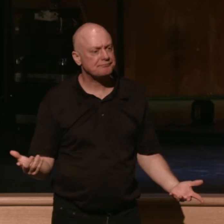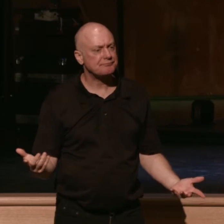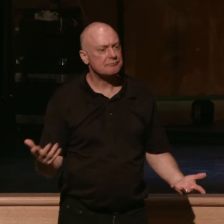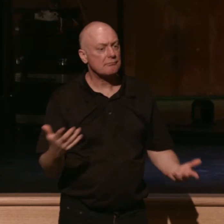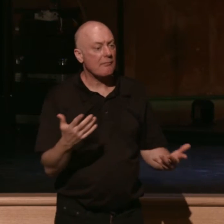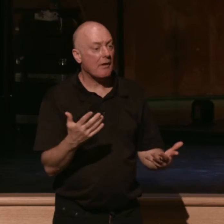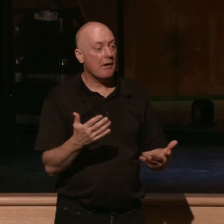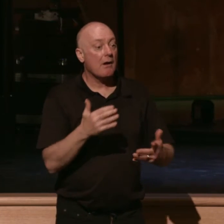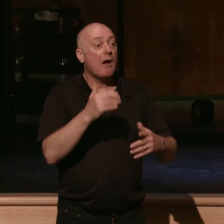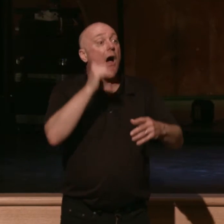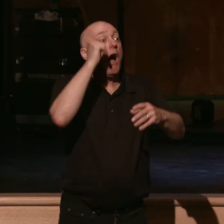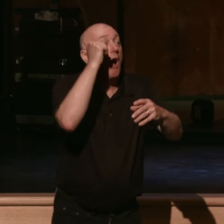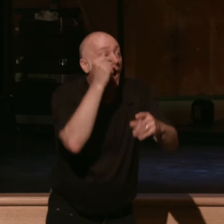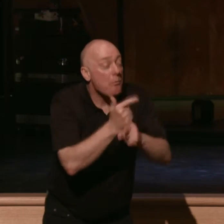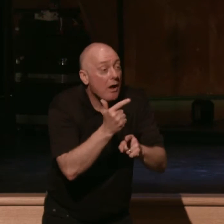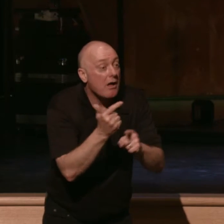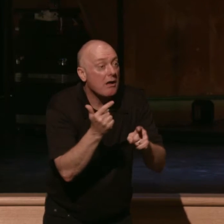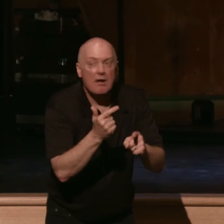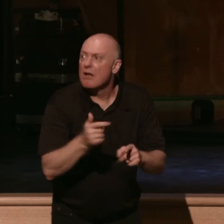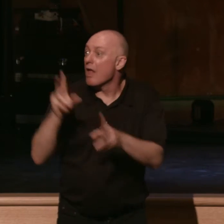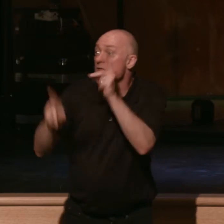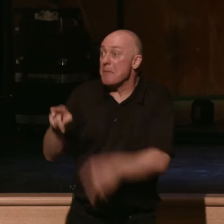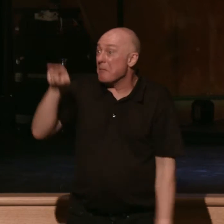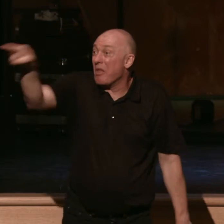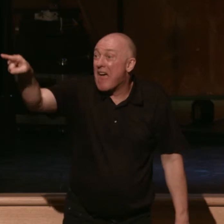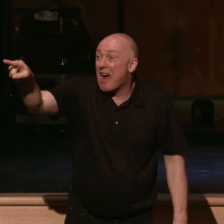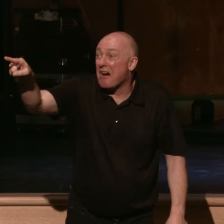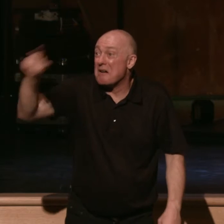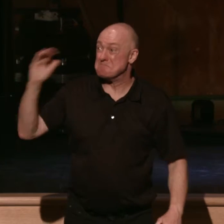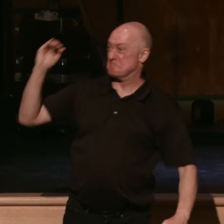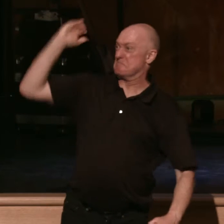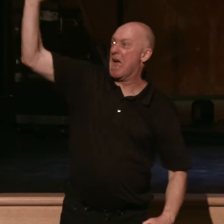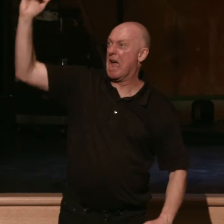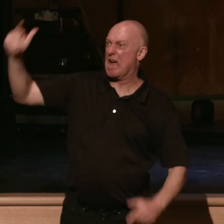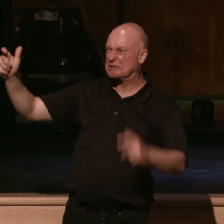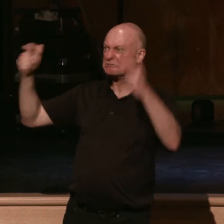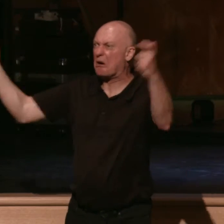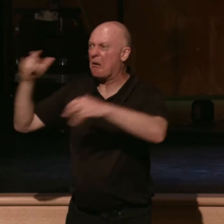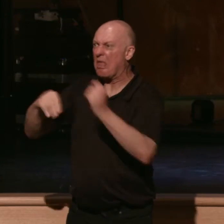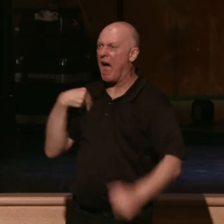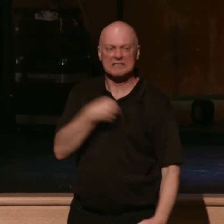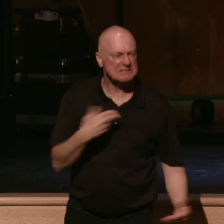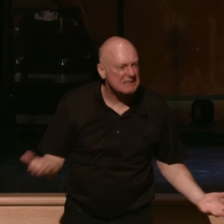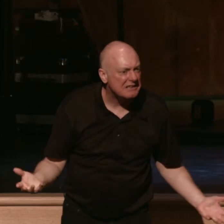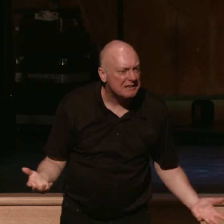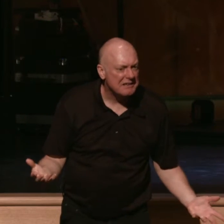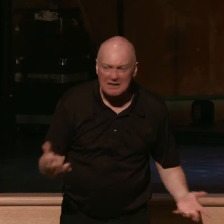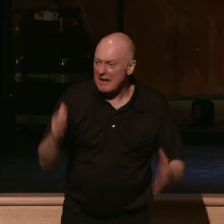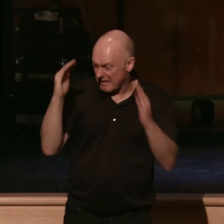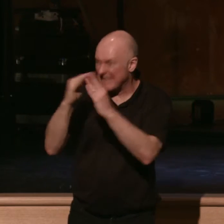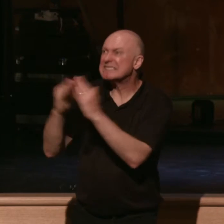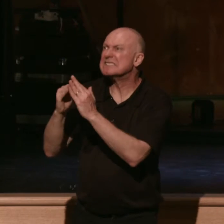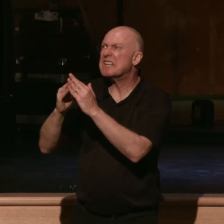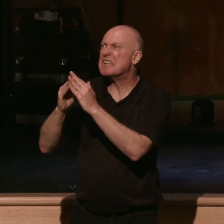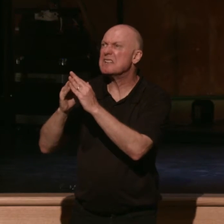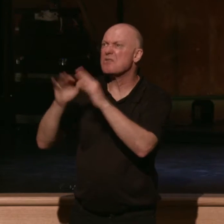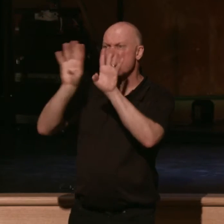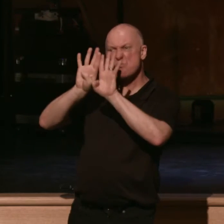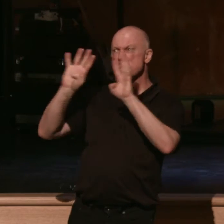have made our hearts melt, saying, the people are greater and taller than we. The cities are great and fortified